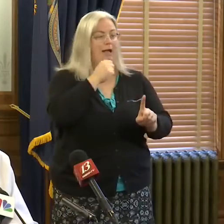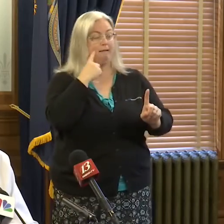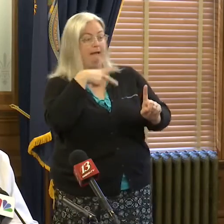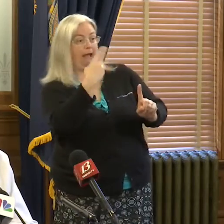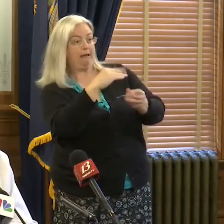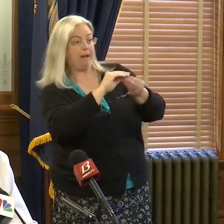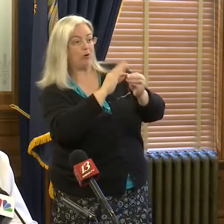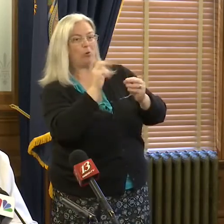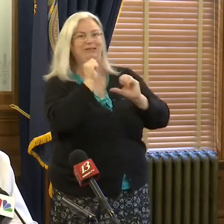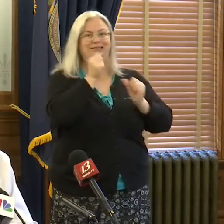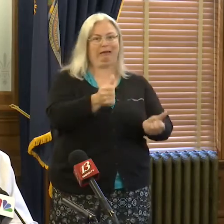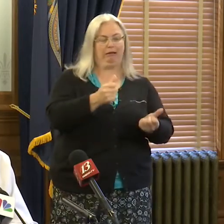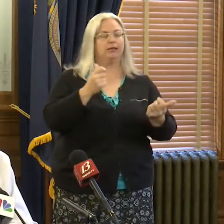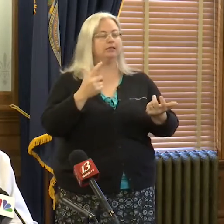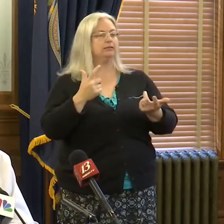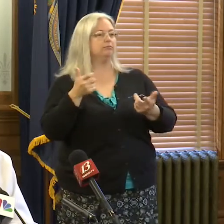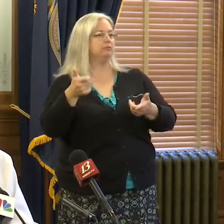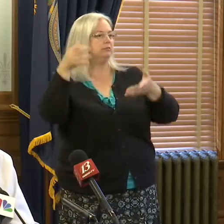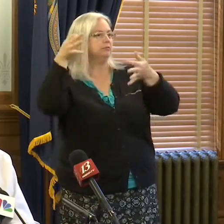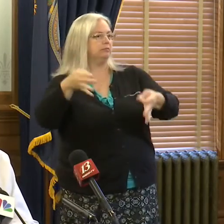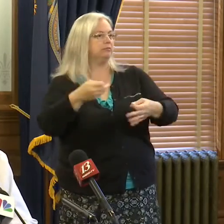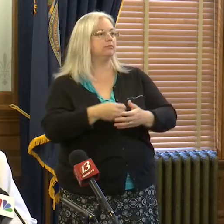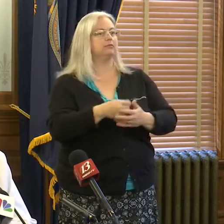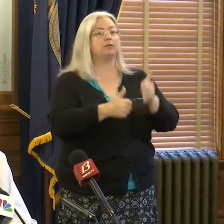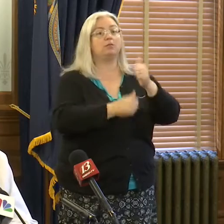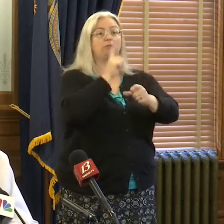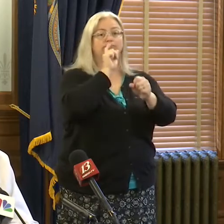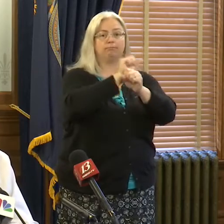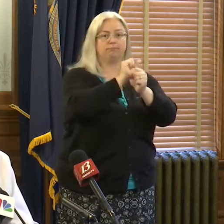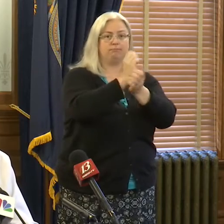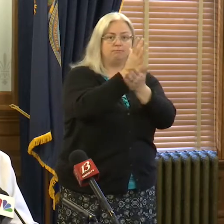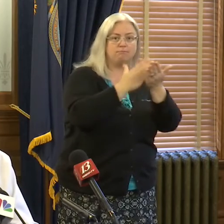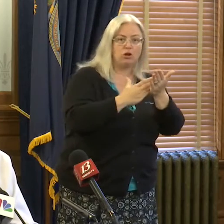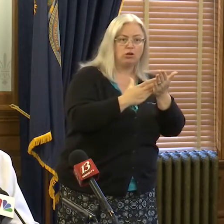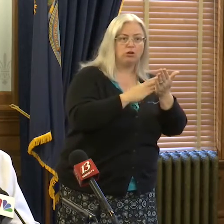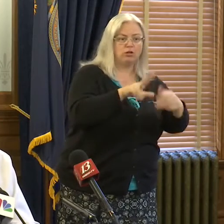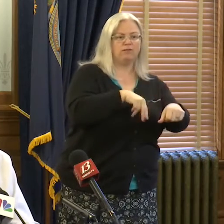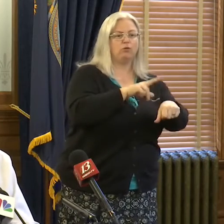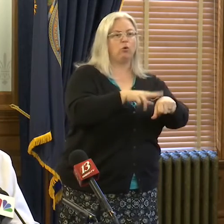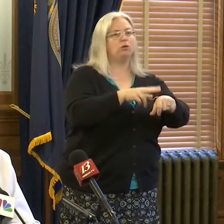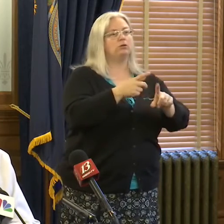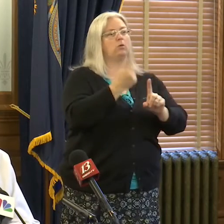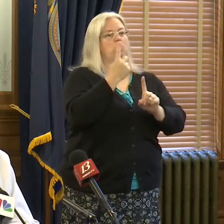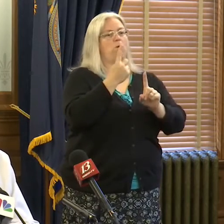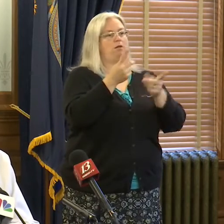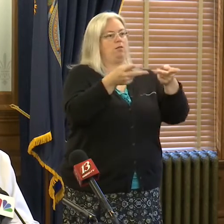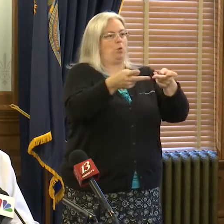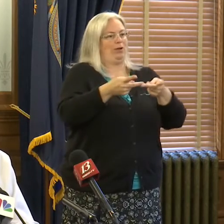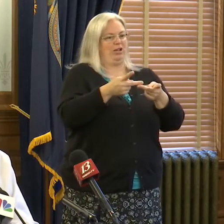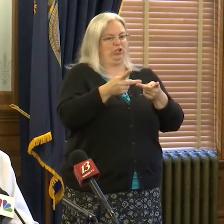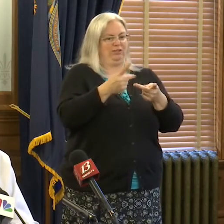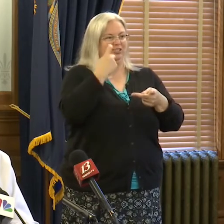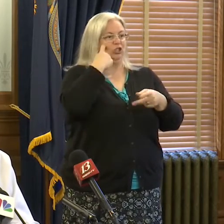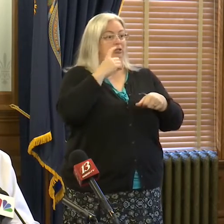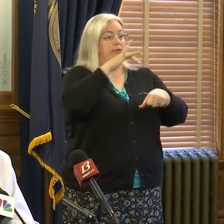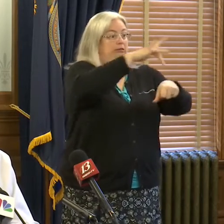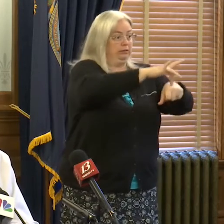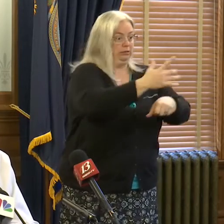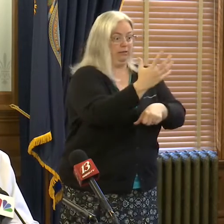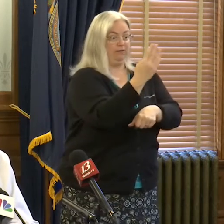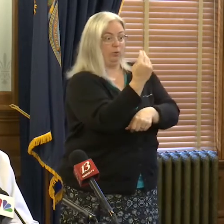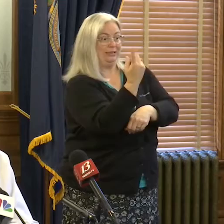may have recently been to a cluster area. The most actual part of this is if a person went to one of the locations within the last 14 days,